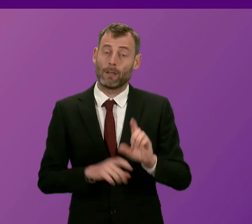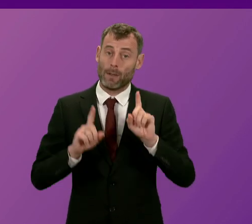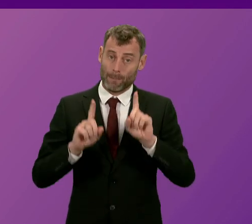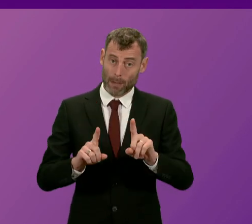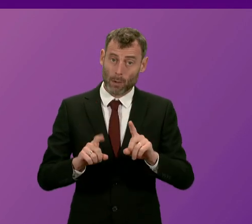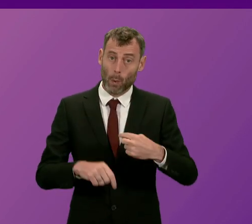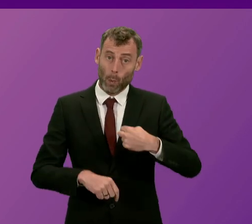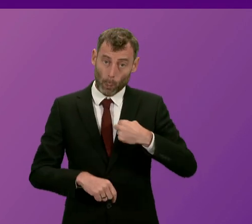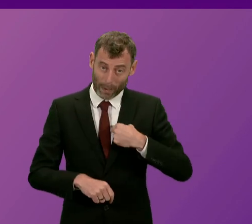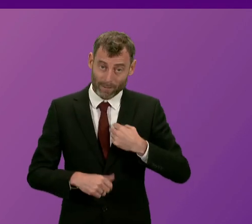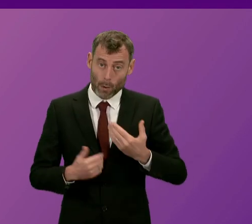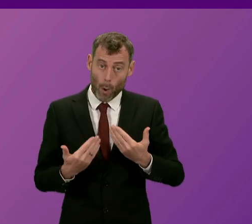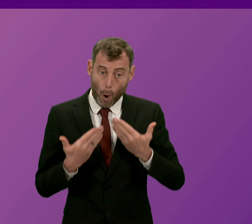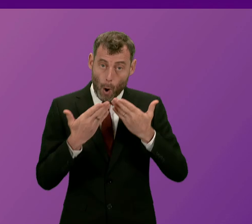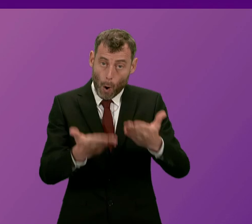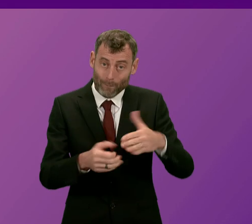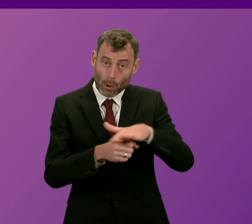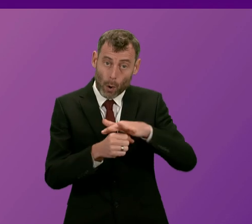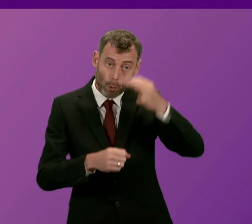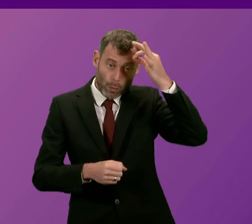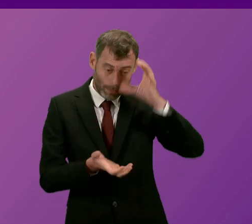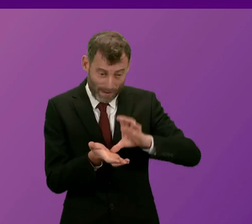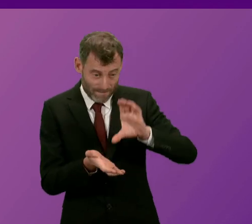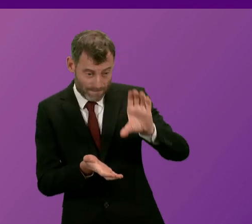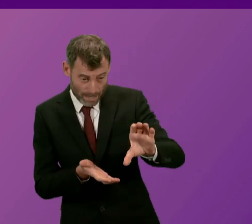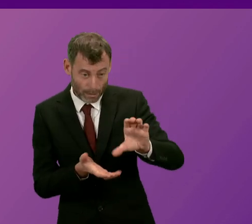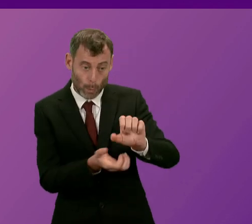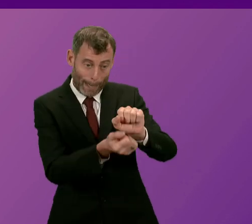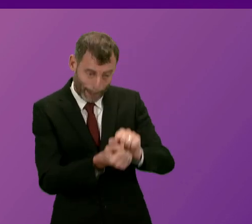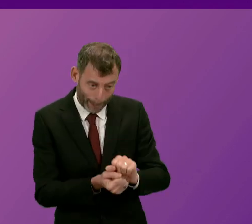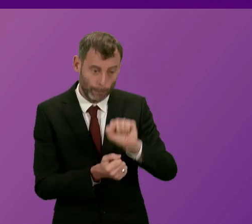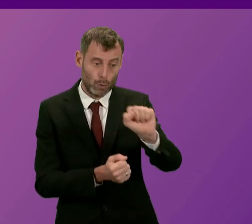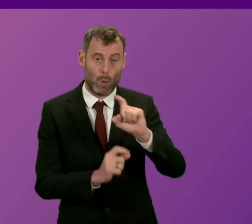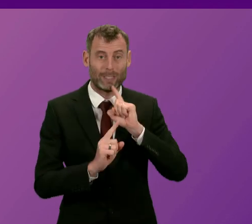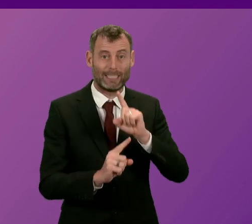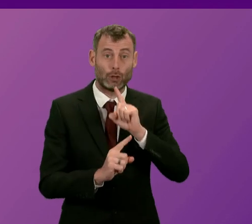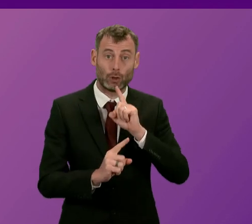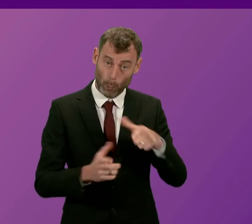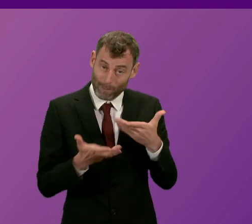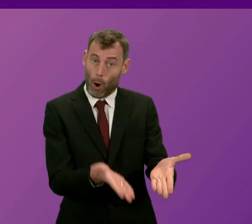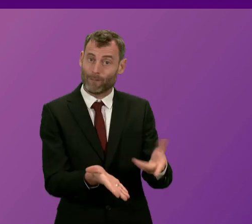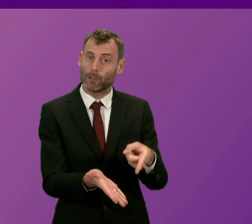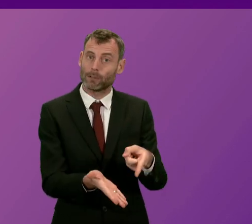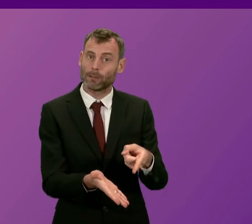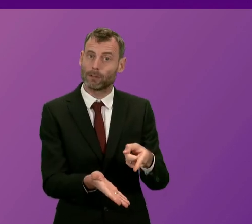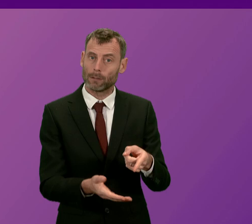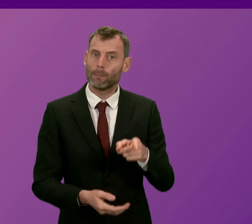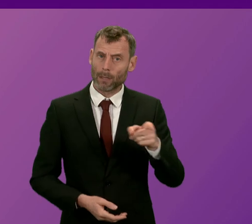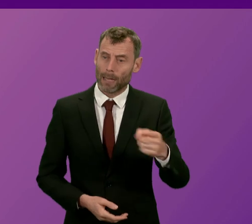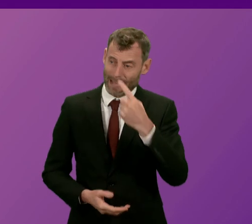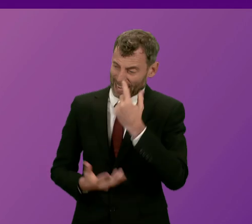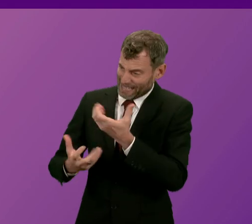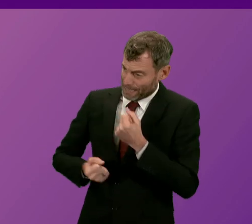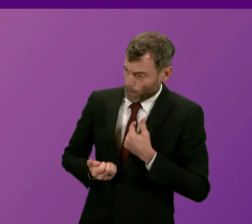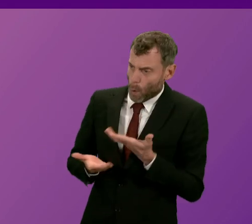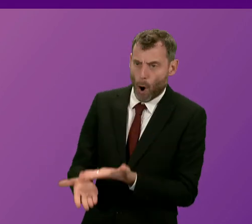profession would be for local authorities to agree to accept the money that the Government has put on the table. That would be the simplest way to take things forward and I would think that would